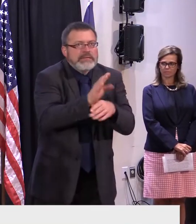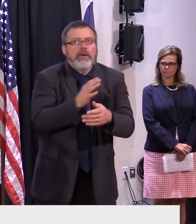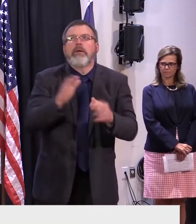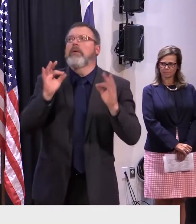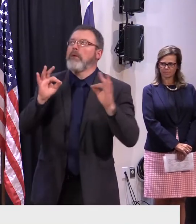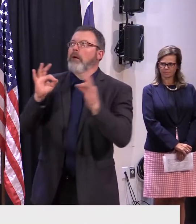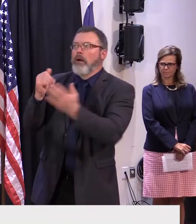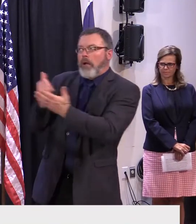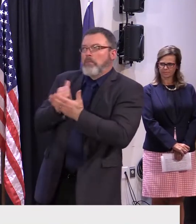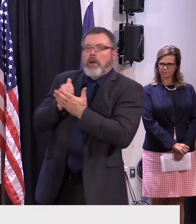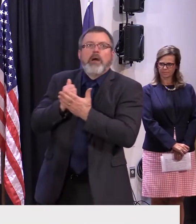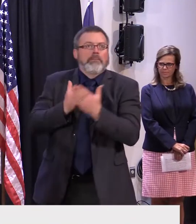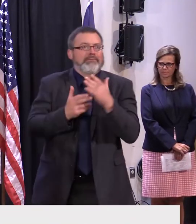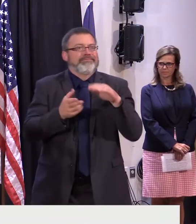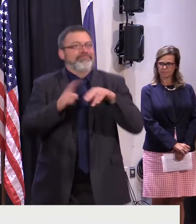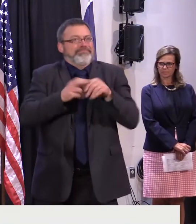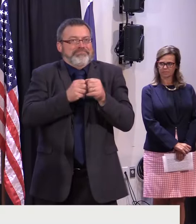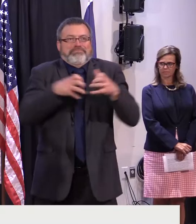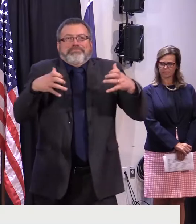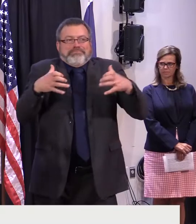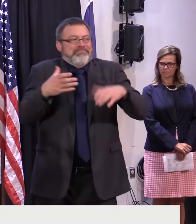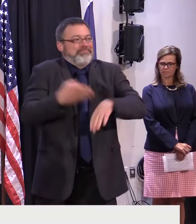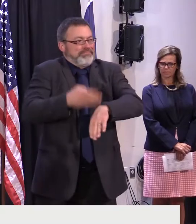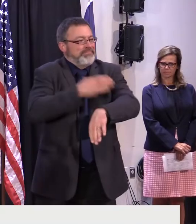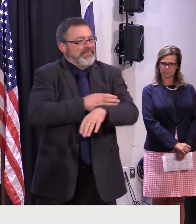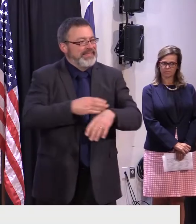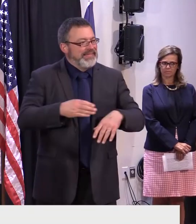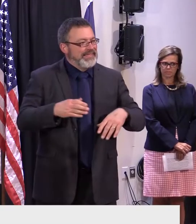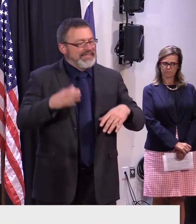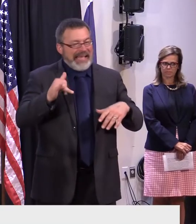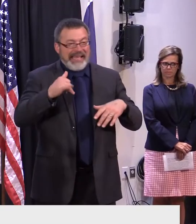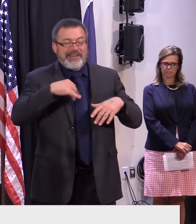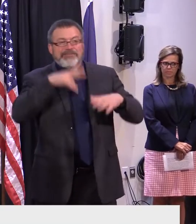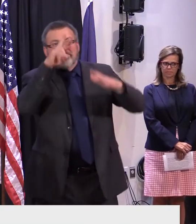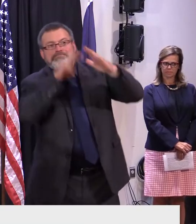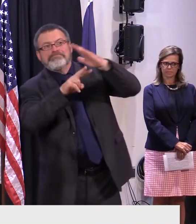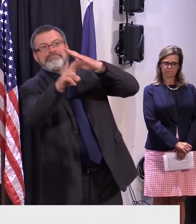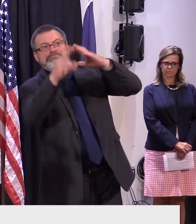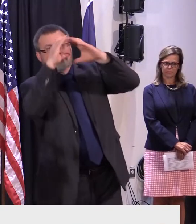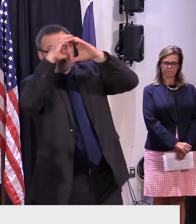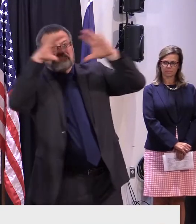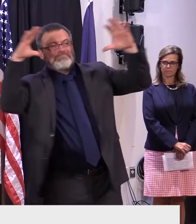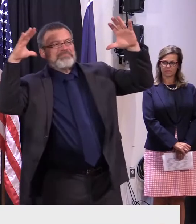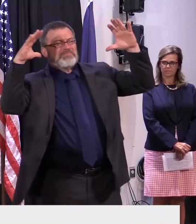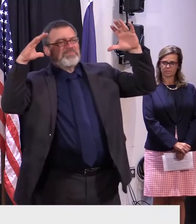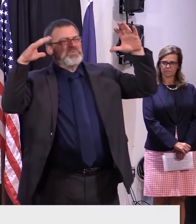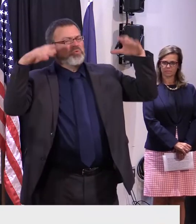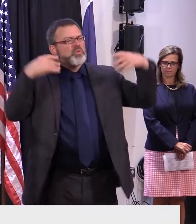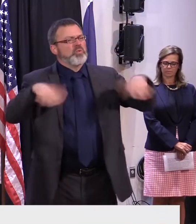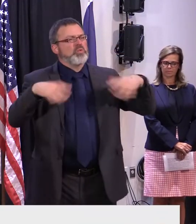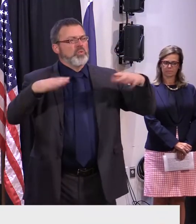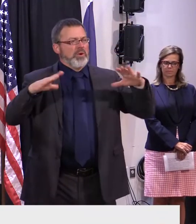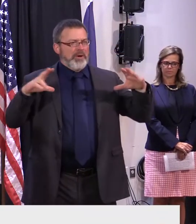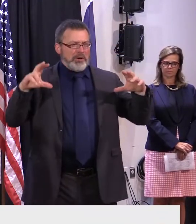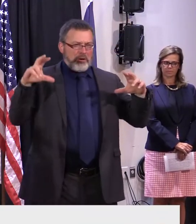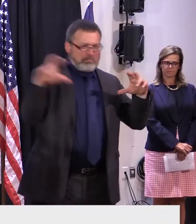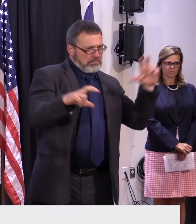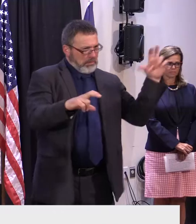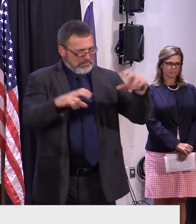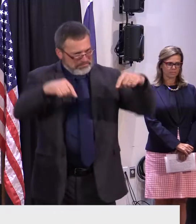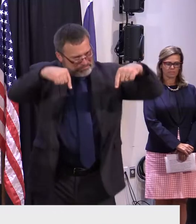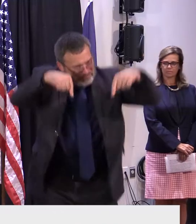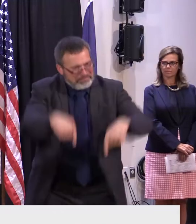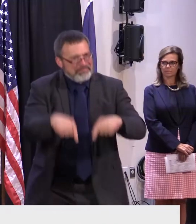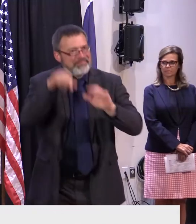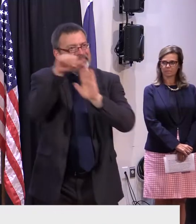So as we look to the future, we want to continue to encourage Canadian companies to invest here in Vermont and provide Vermont companies with the tools